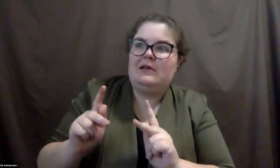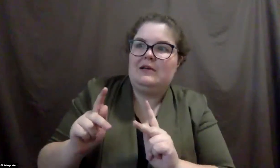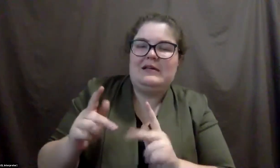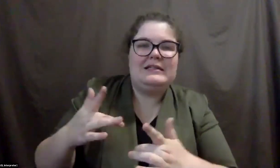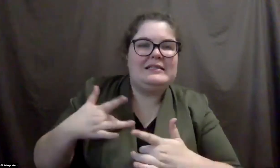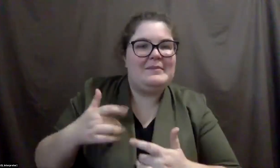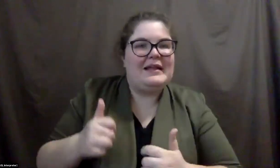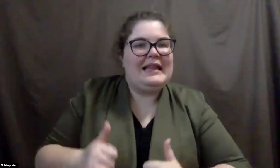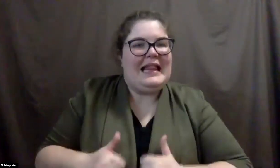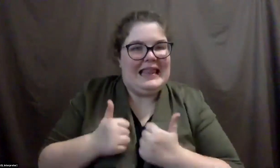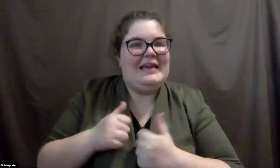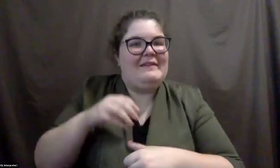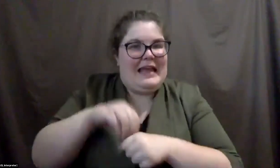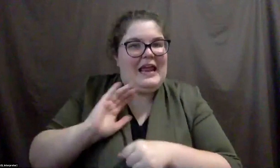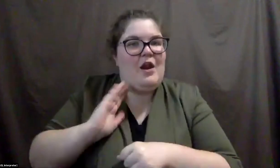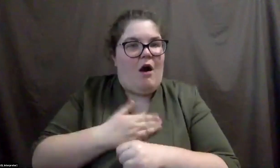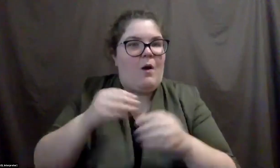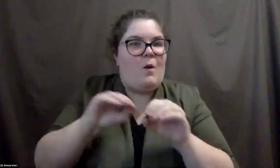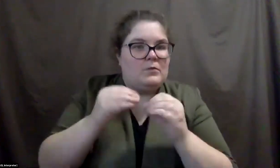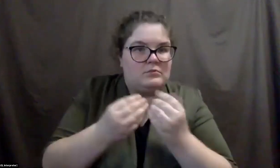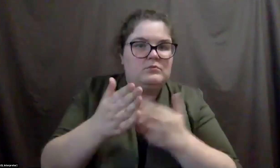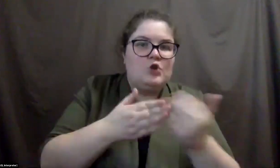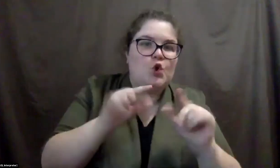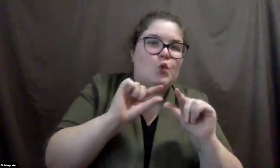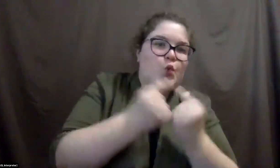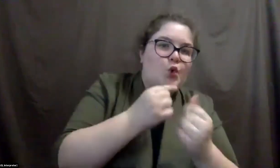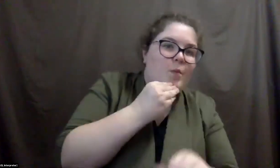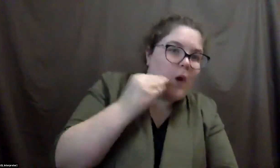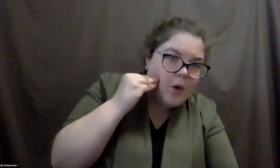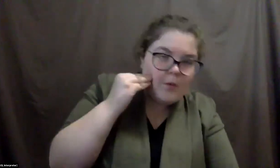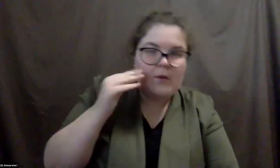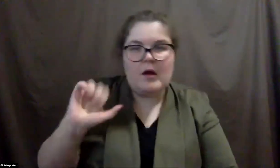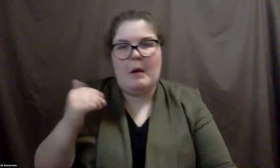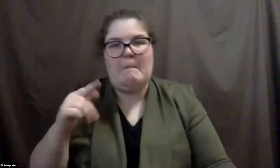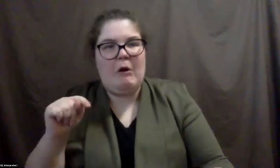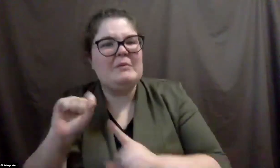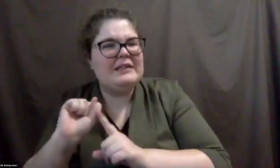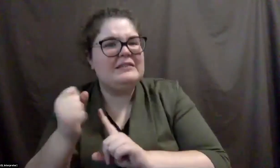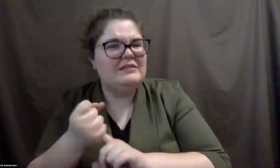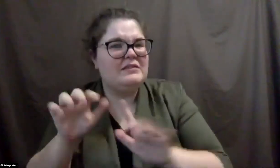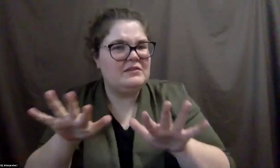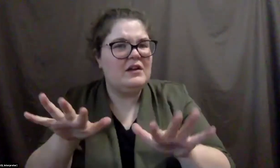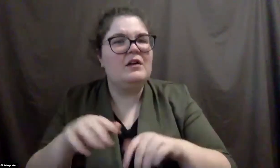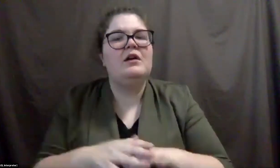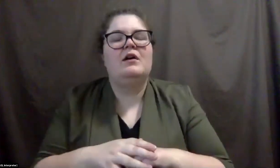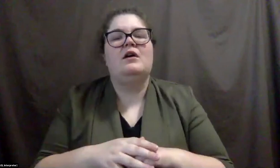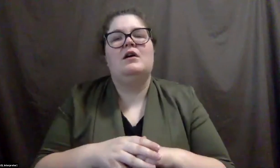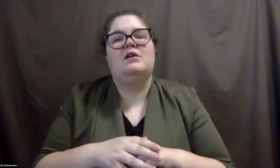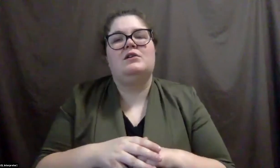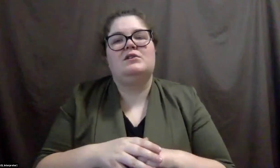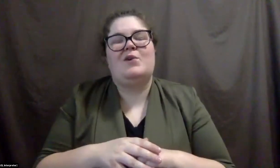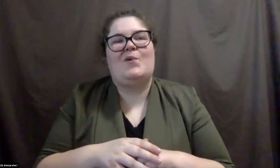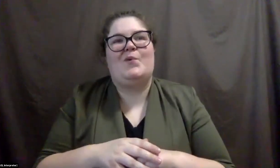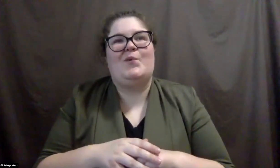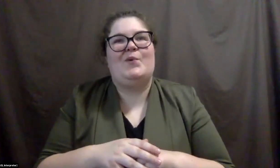within our organization, um, whether it be a group home or apartment type setting. And so shifting from that,